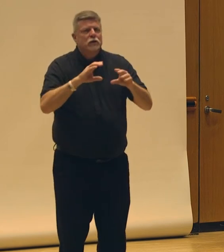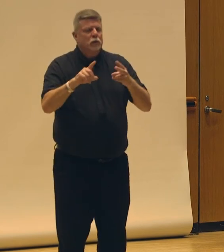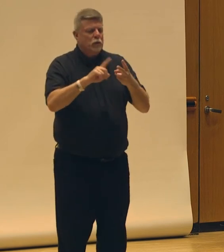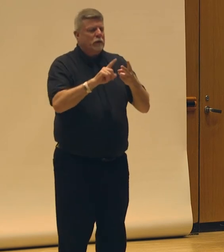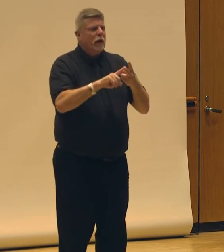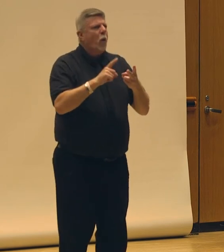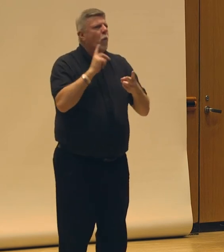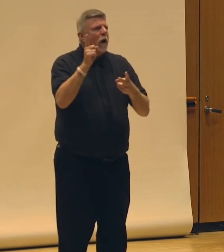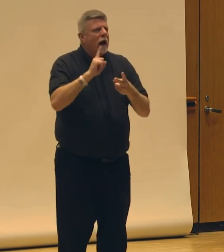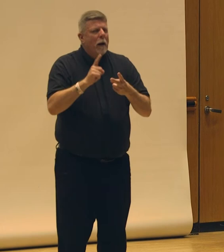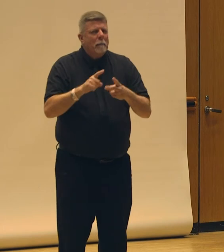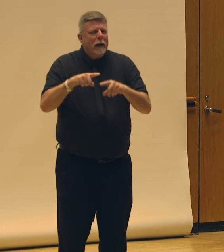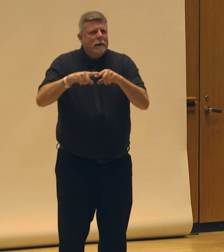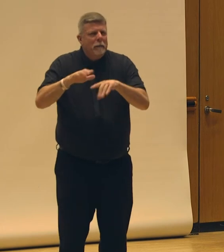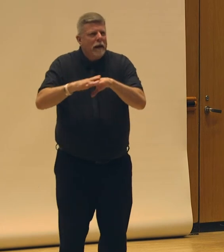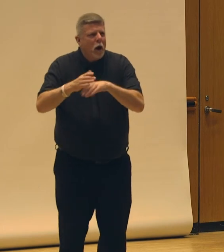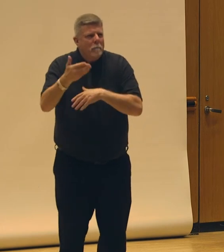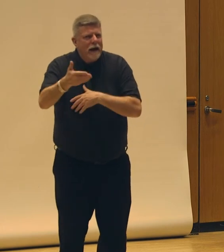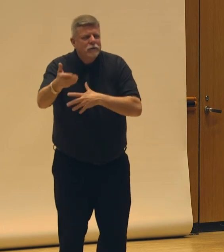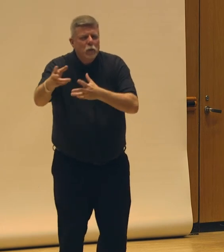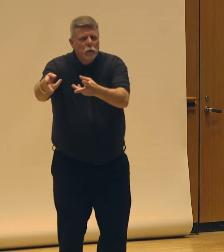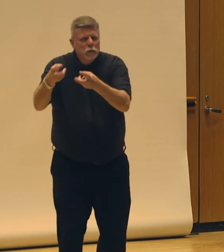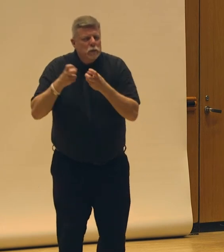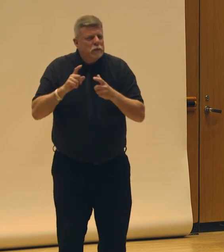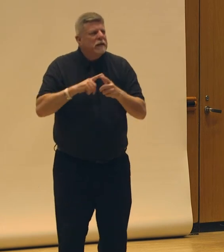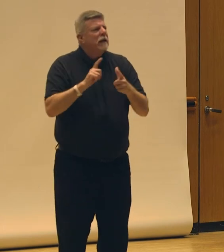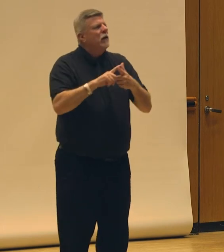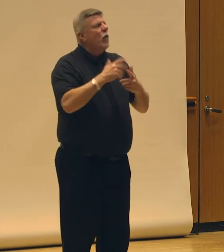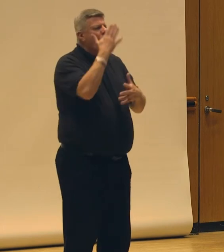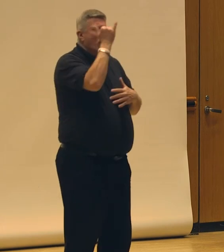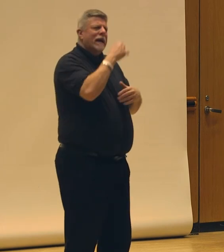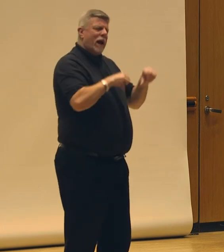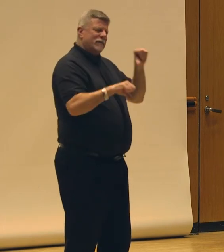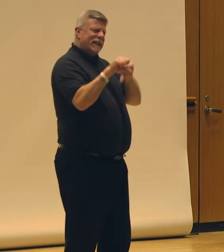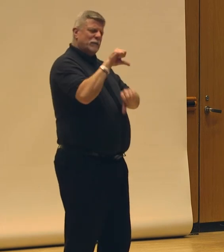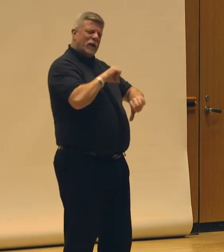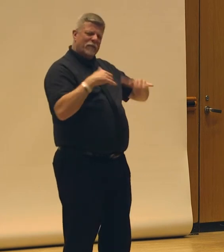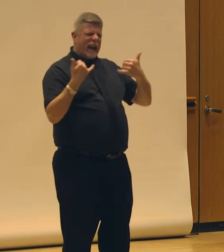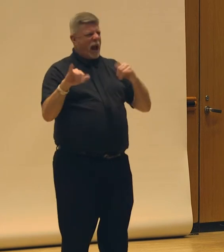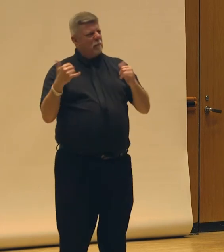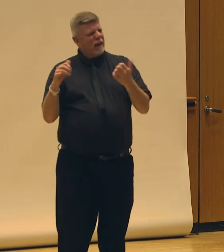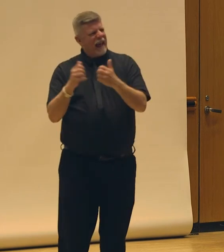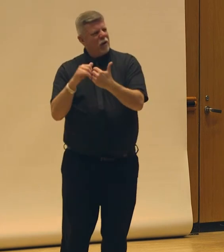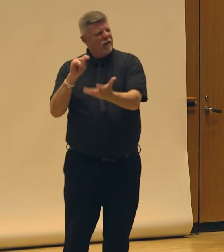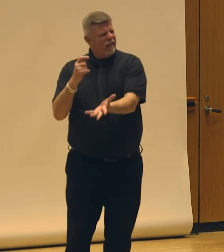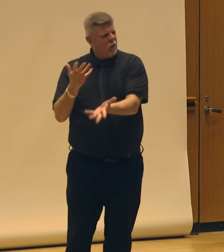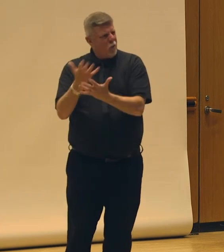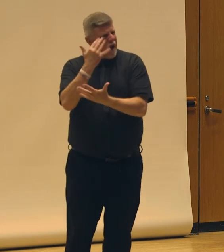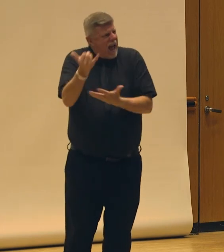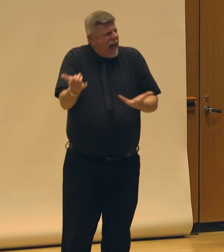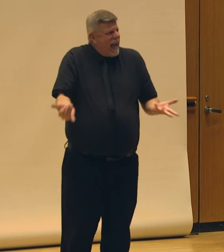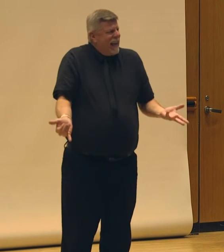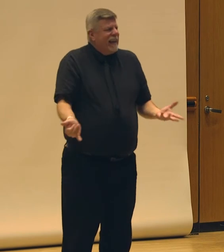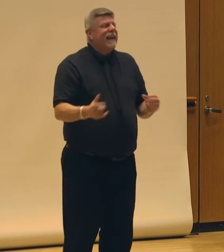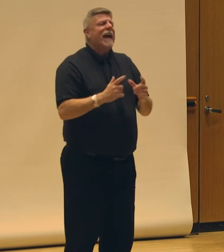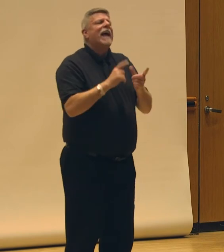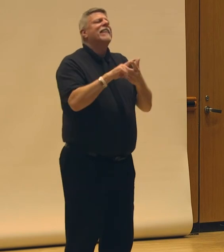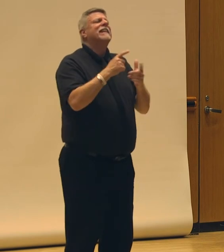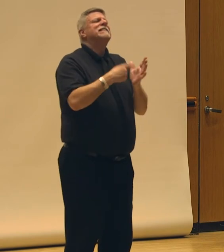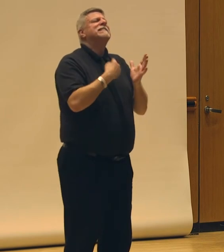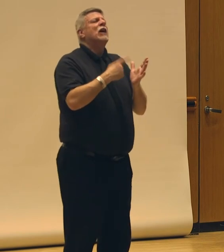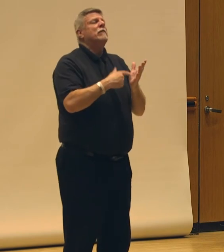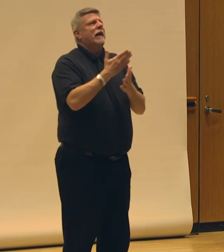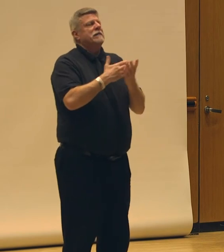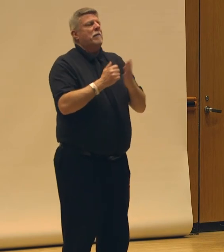sourcing from, why I was experimenting, manipulating, playing with it. And sometimes, you know, a lot of my